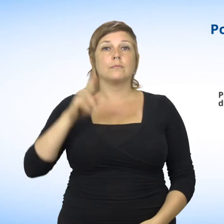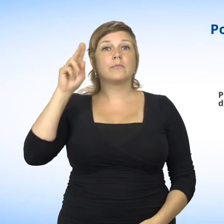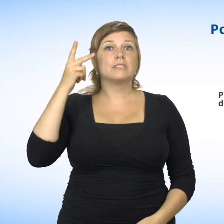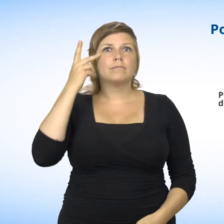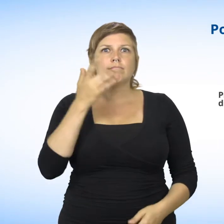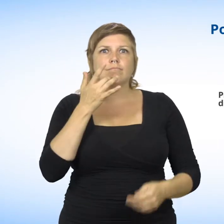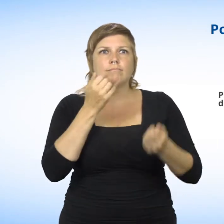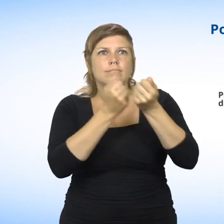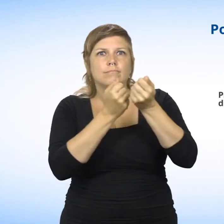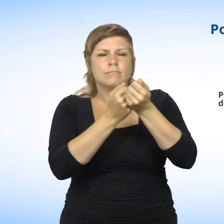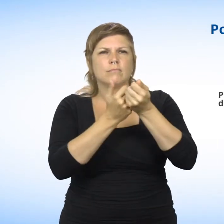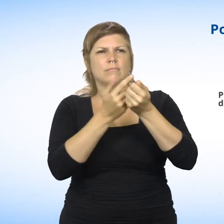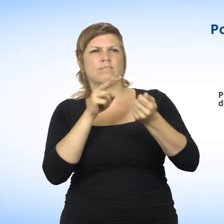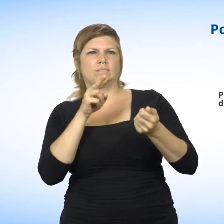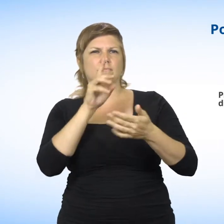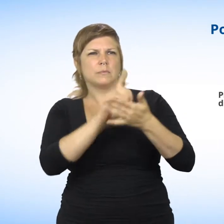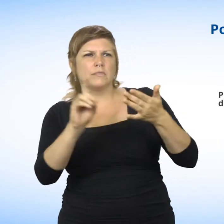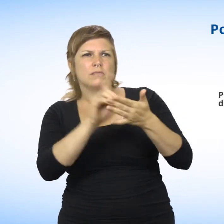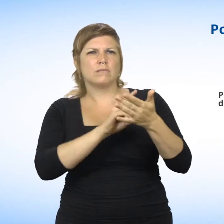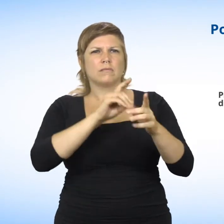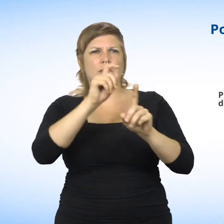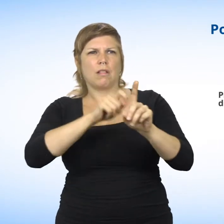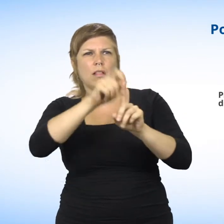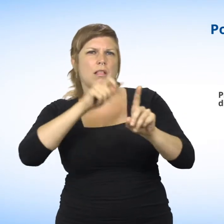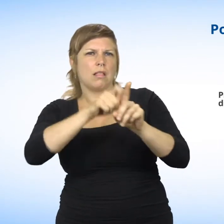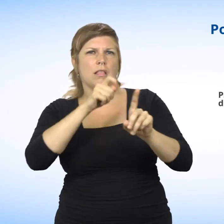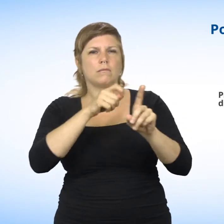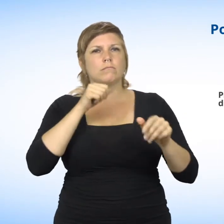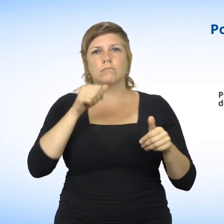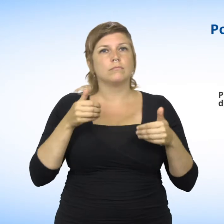Political convictions is a prohibited ground of discrimination and harassment.